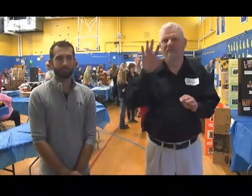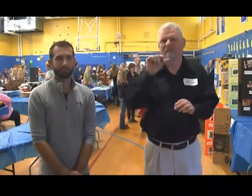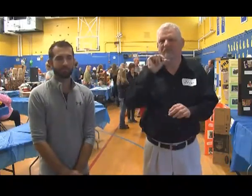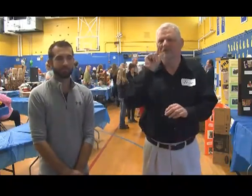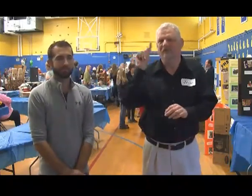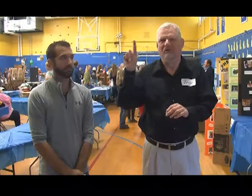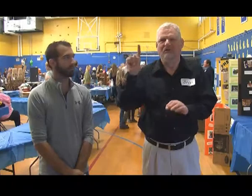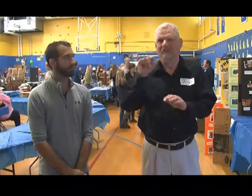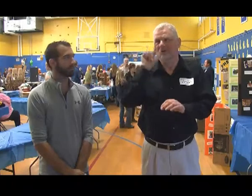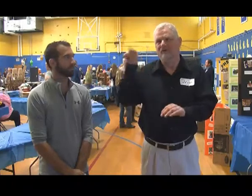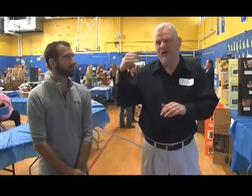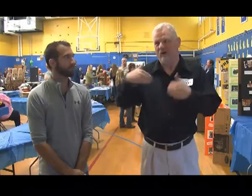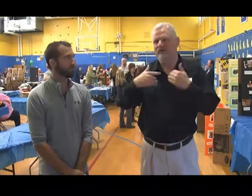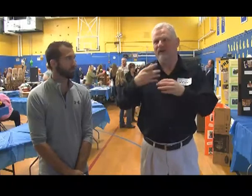get a brand new website up and running.